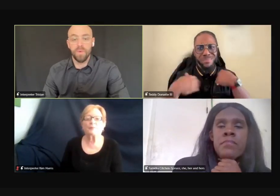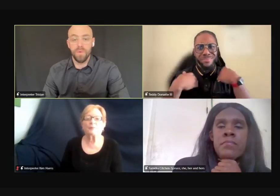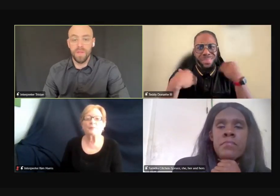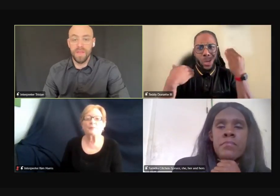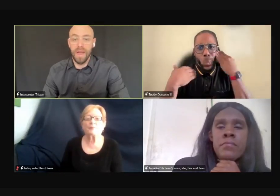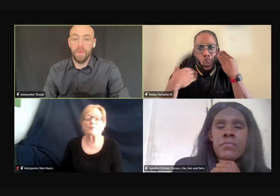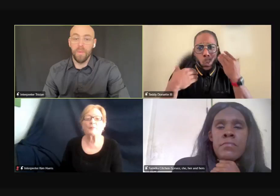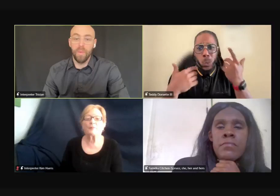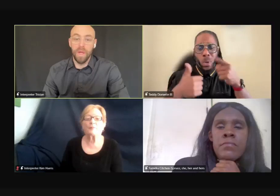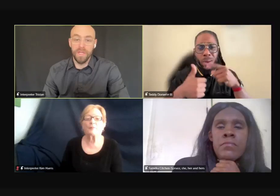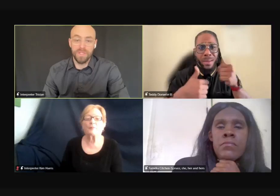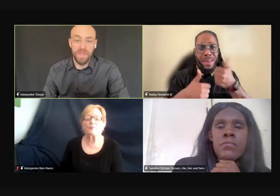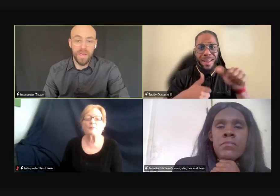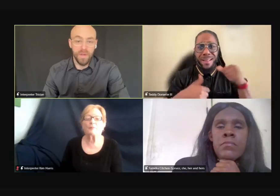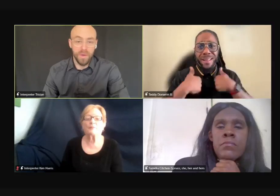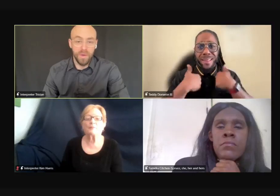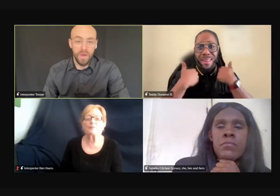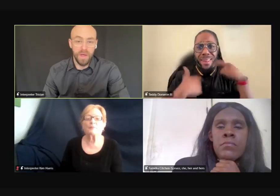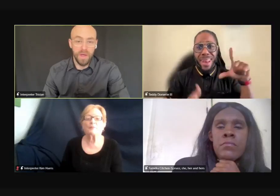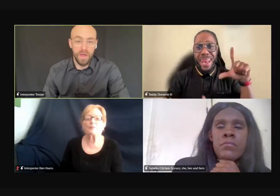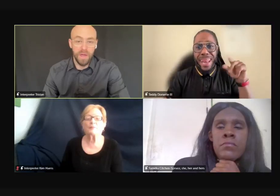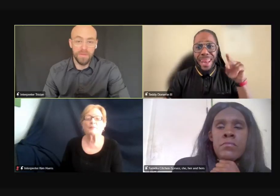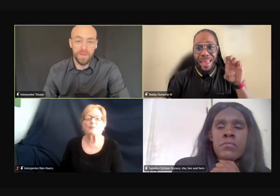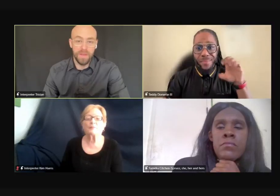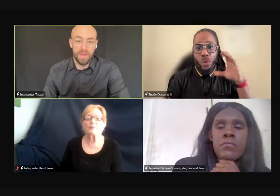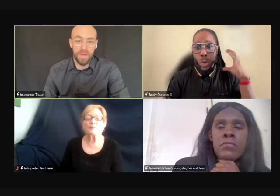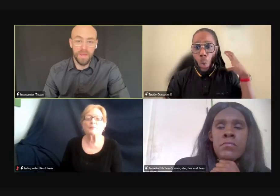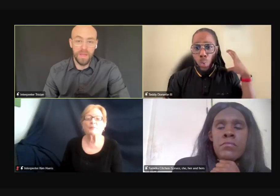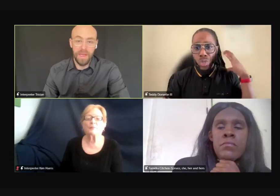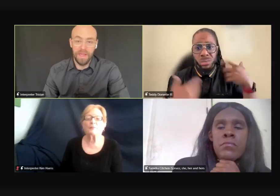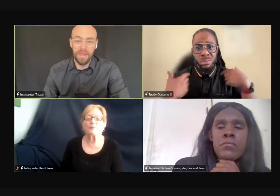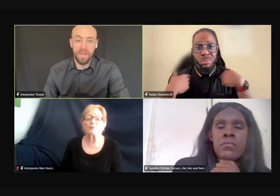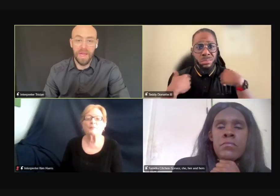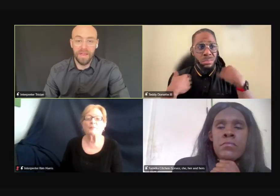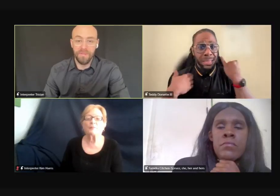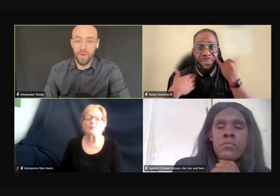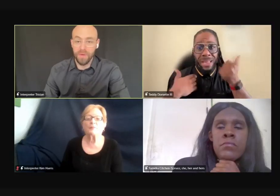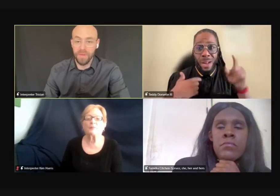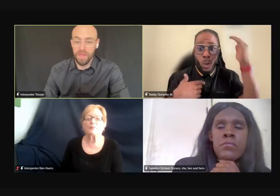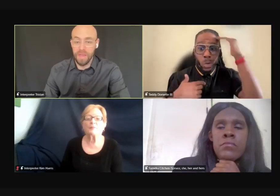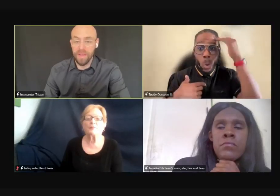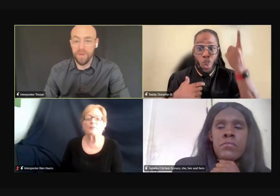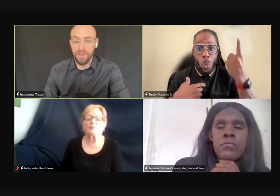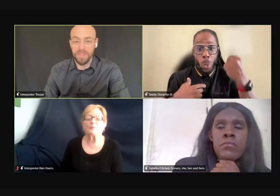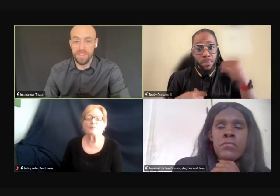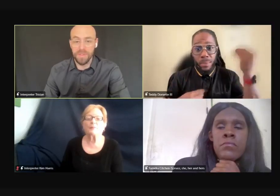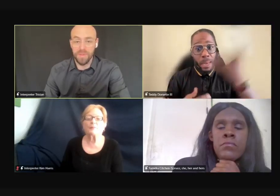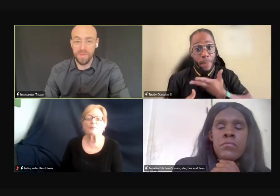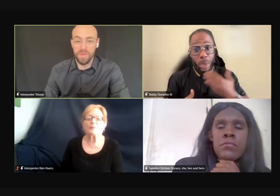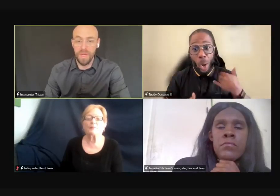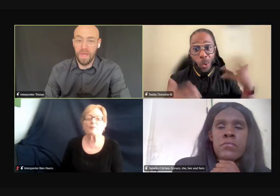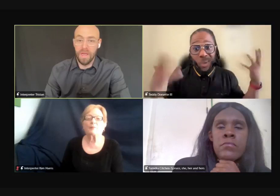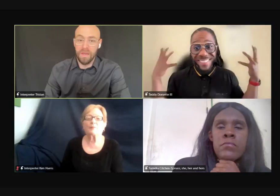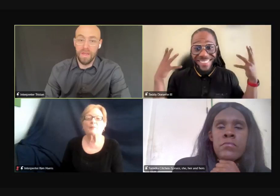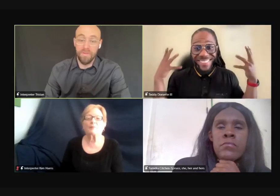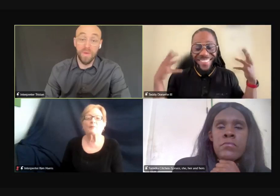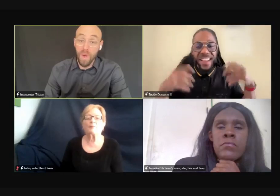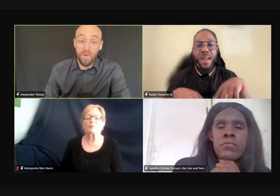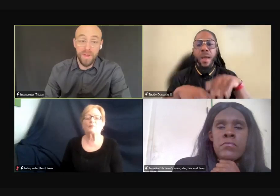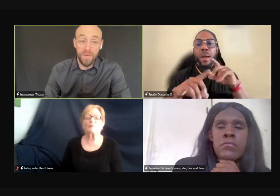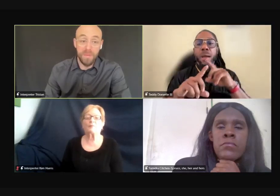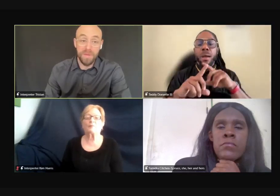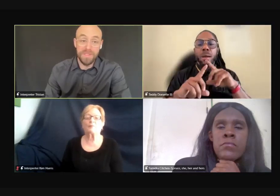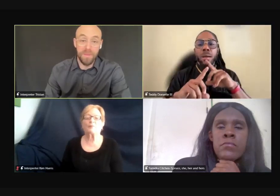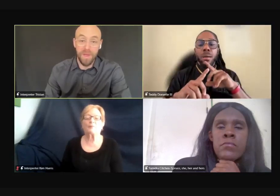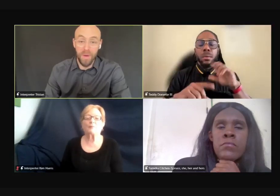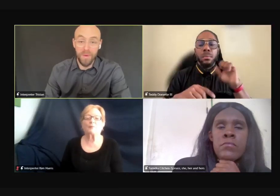so really, I wish that I knew of any live, uh, life coaches who, if